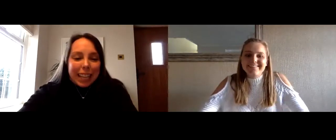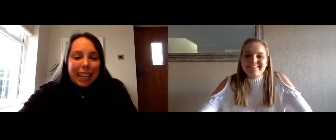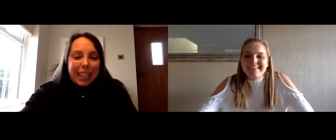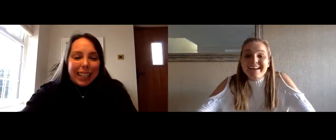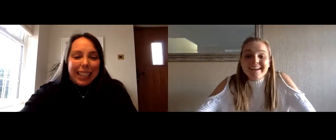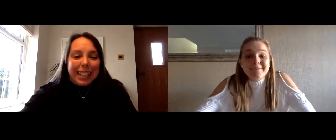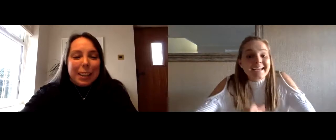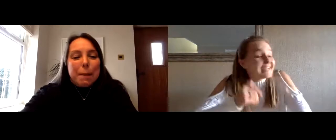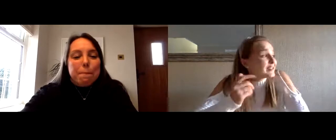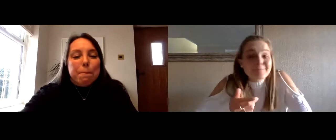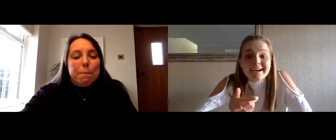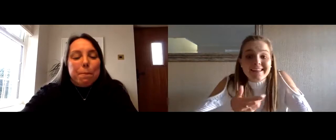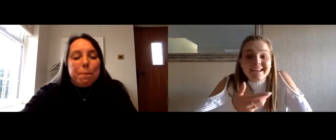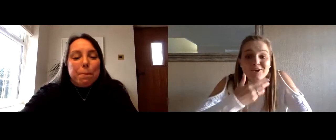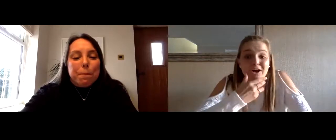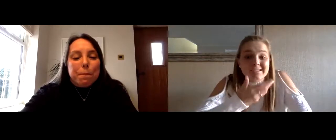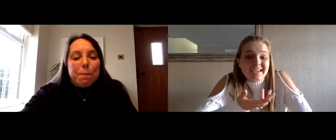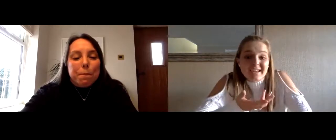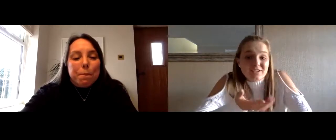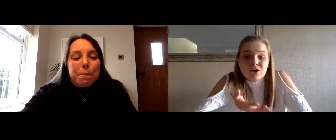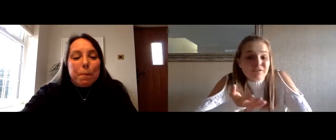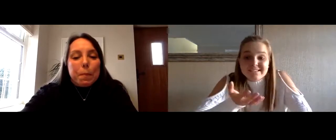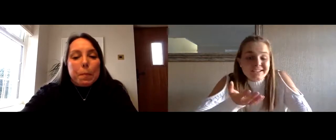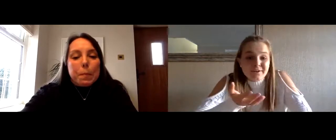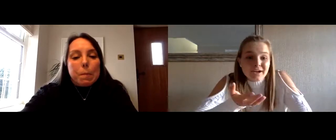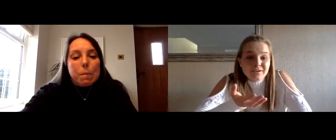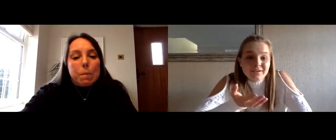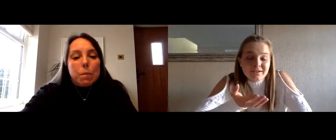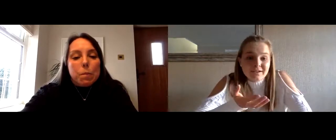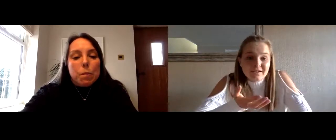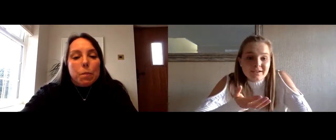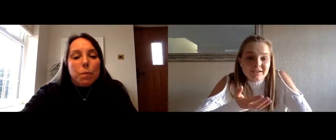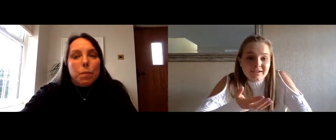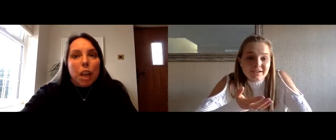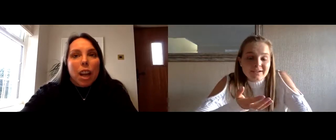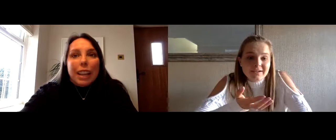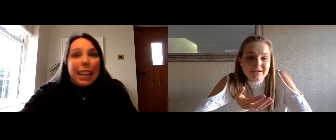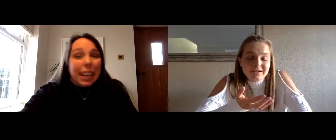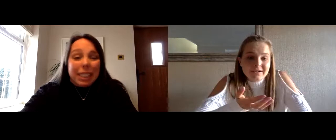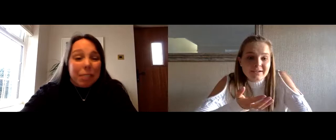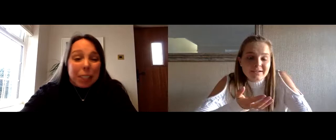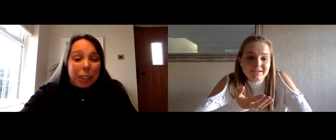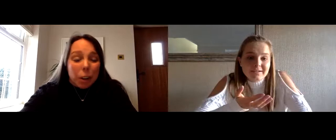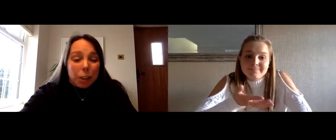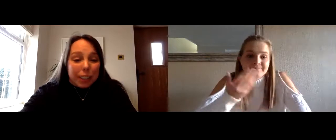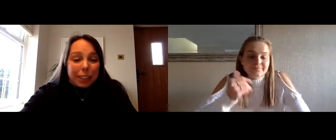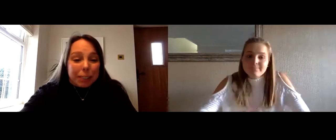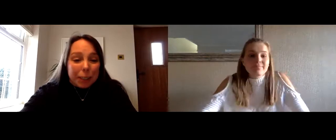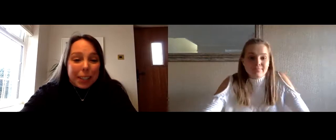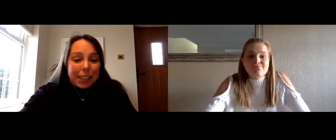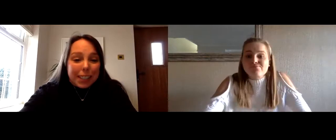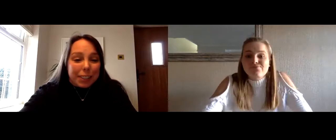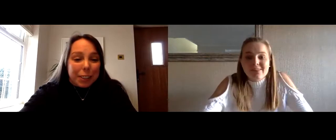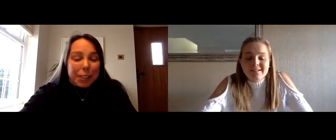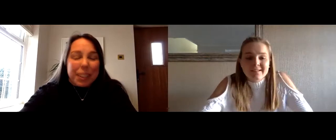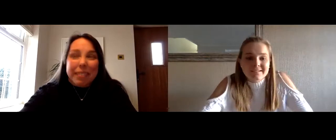drink all day it's not a bad thing you i'll take it coffee's a no no yeah i don't really drink hot drinks to